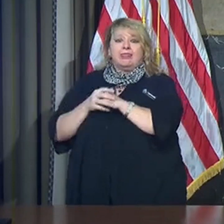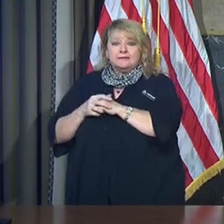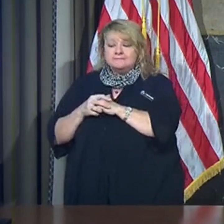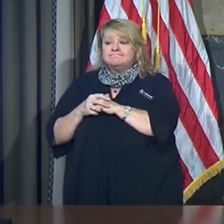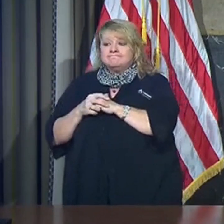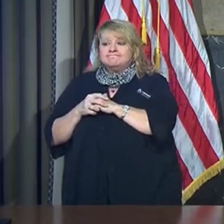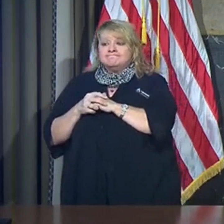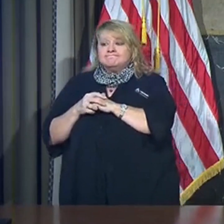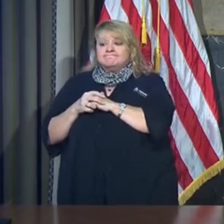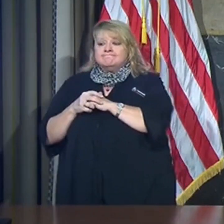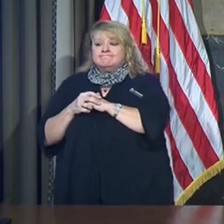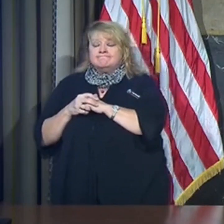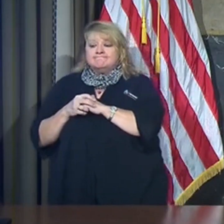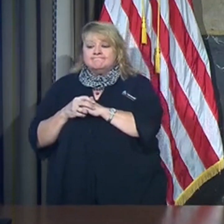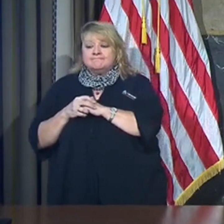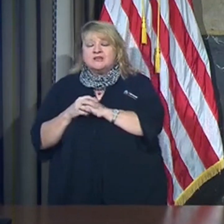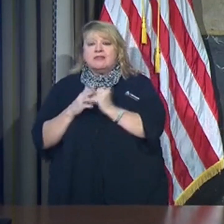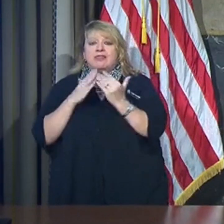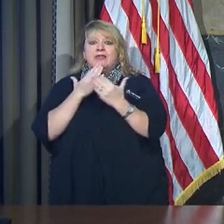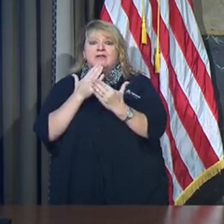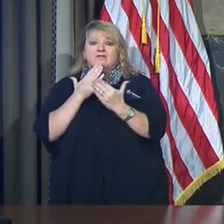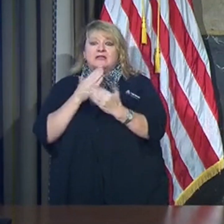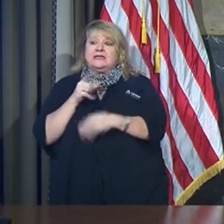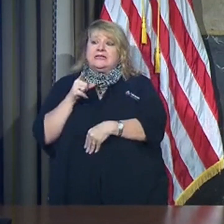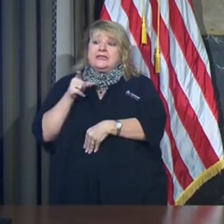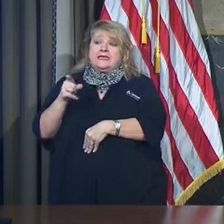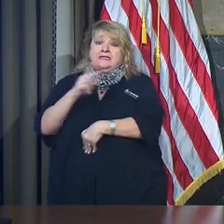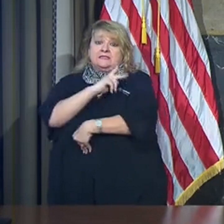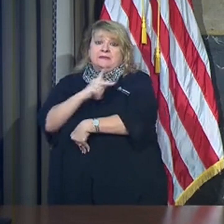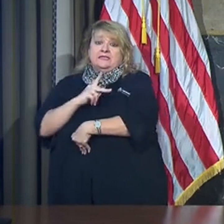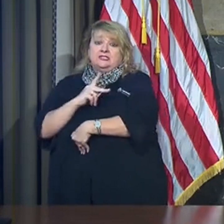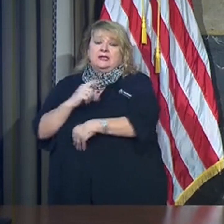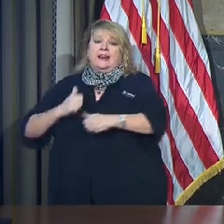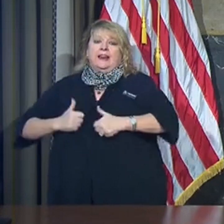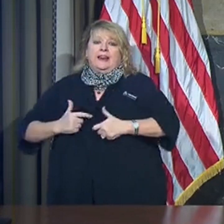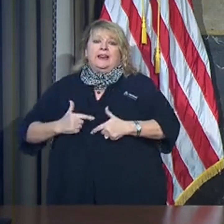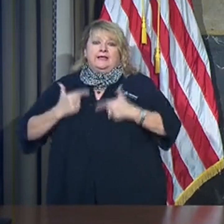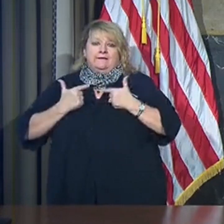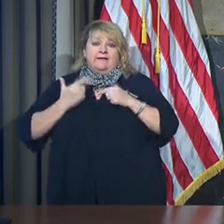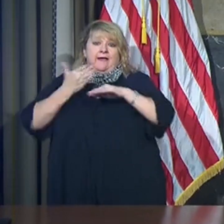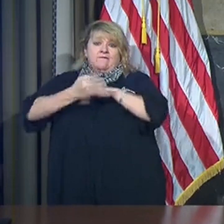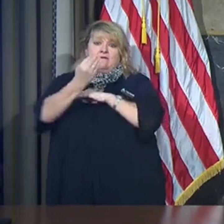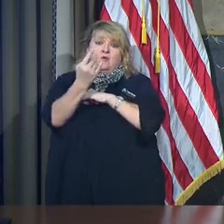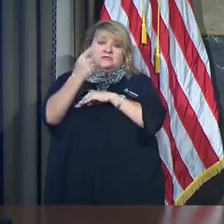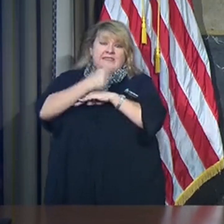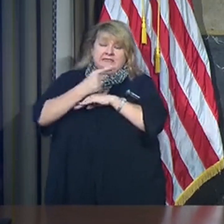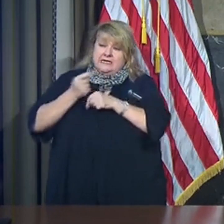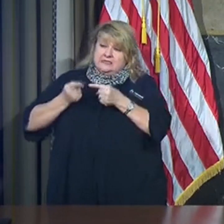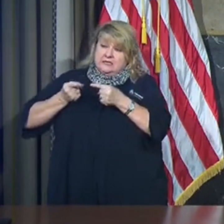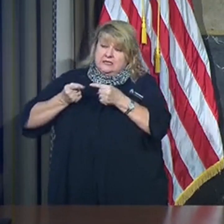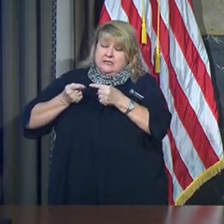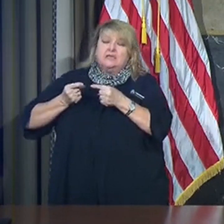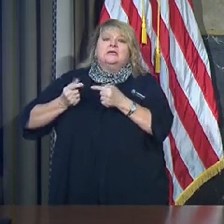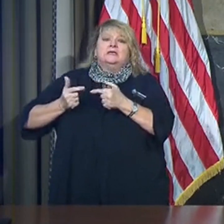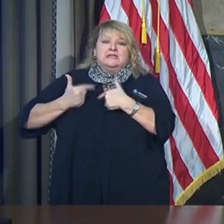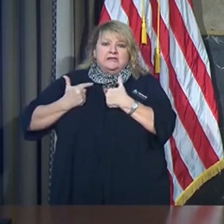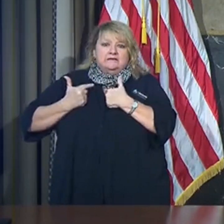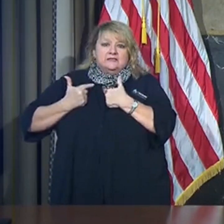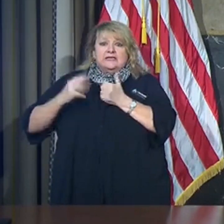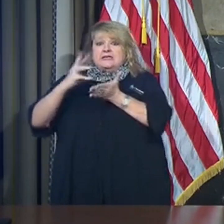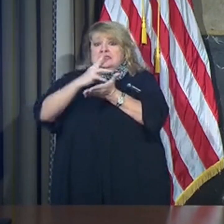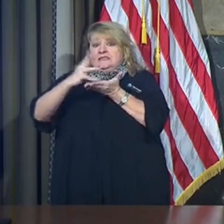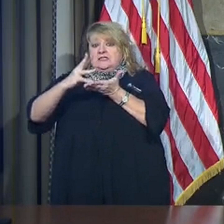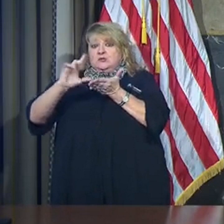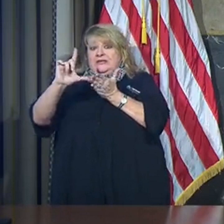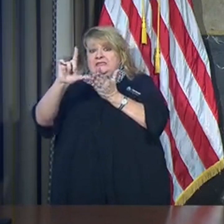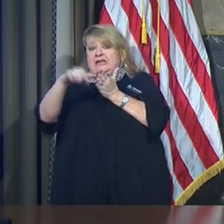Thankfully, he's a patient that, as of today, survived this illness after 14 days. And six weeks later, when he was still